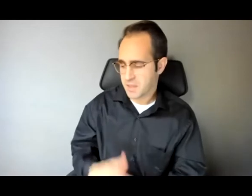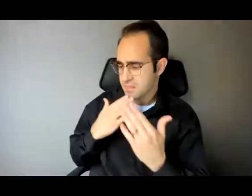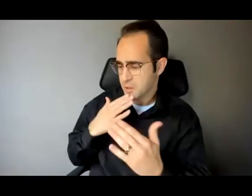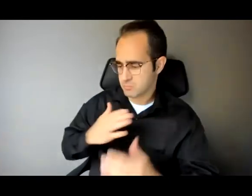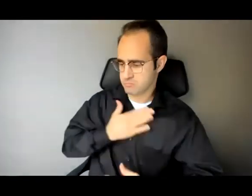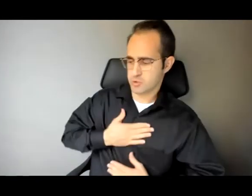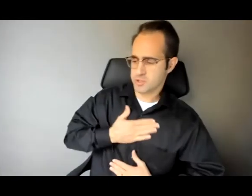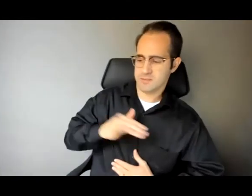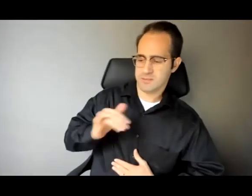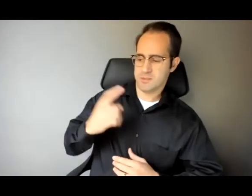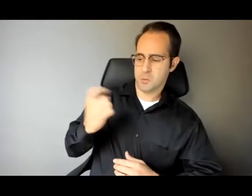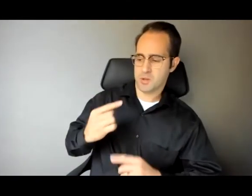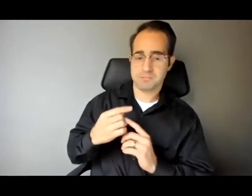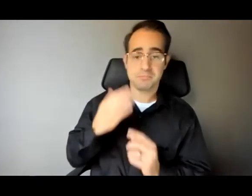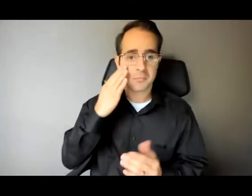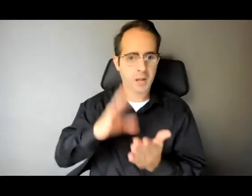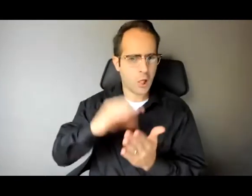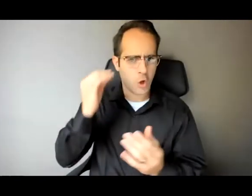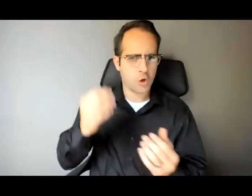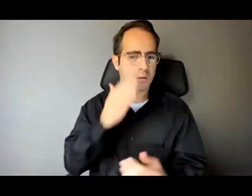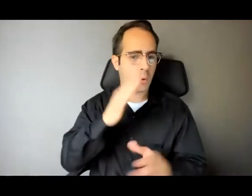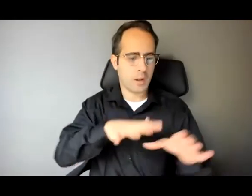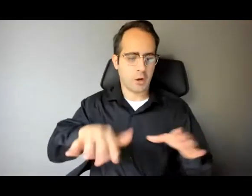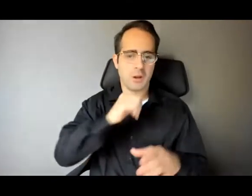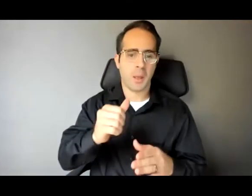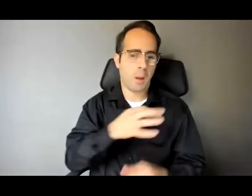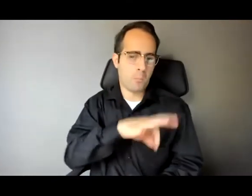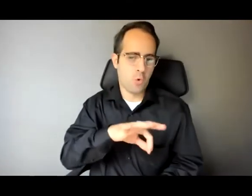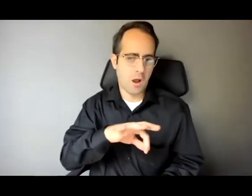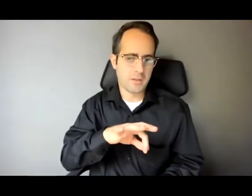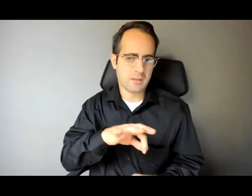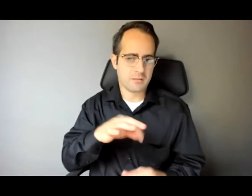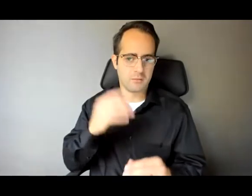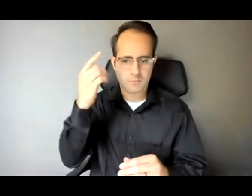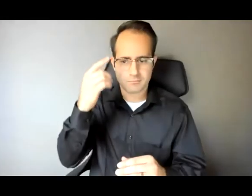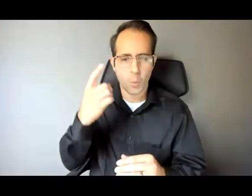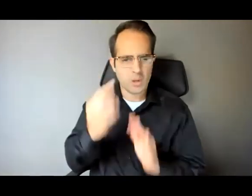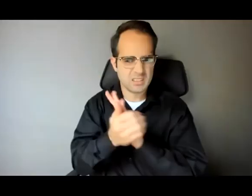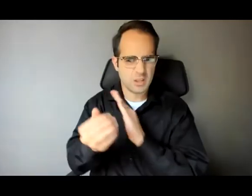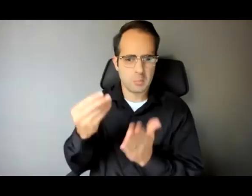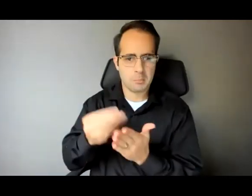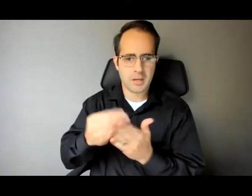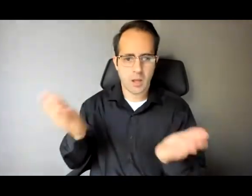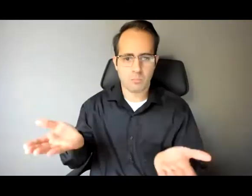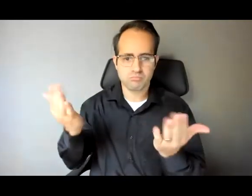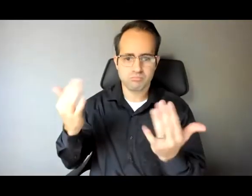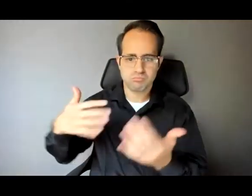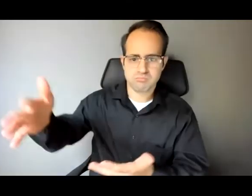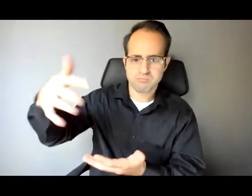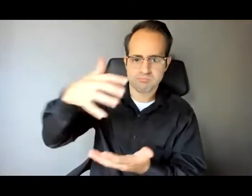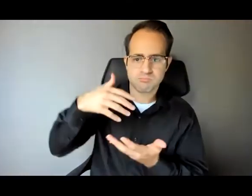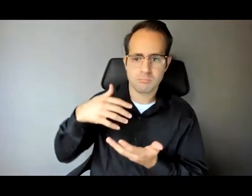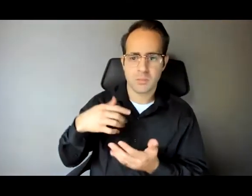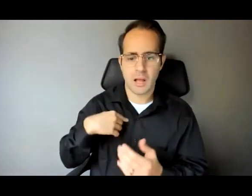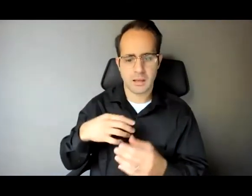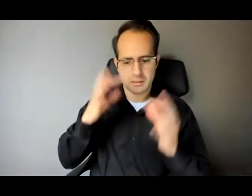-profit space particularly one of the strongest skills fundraising that I decided to create this non-profit consultancy that helps all